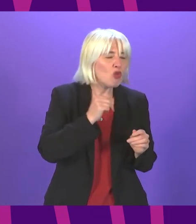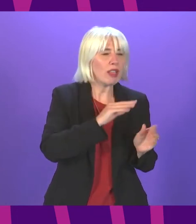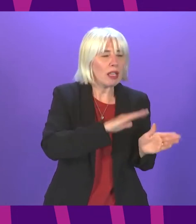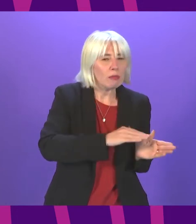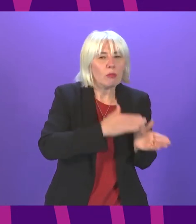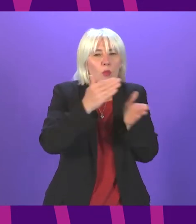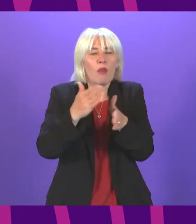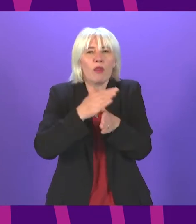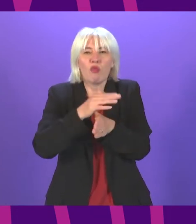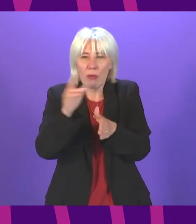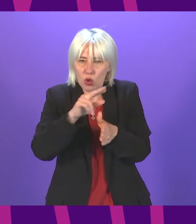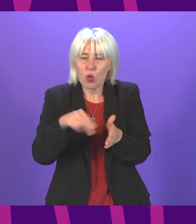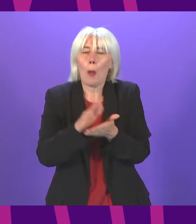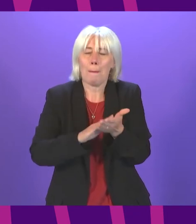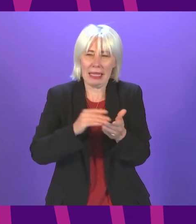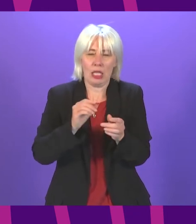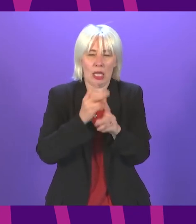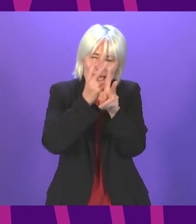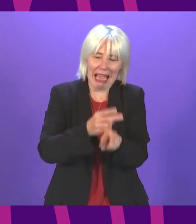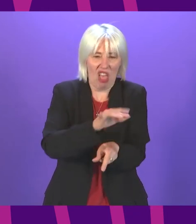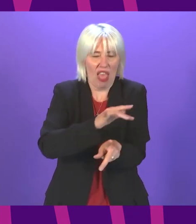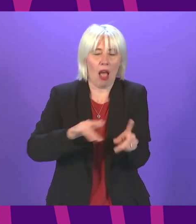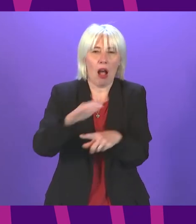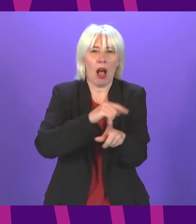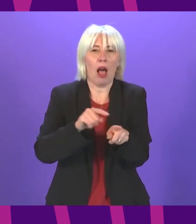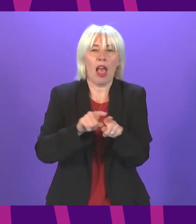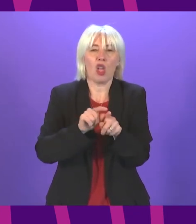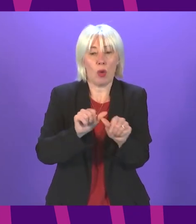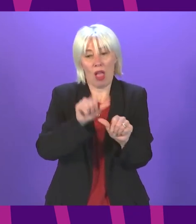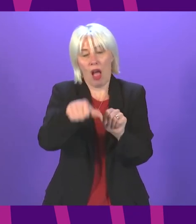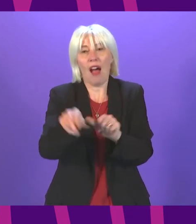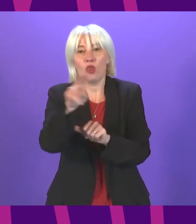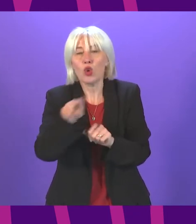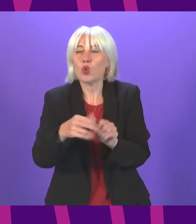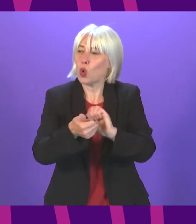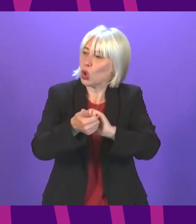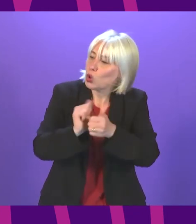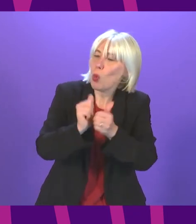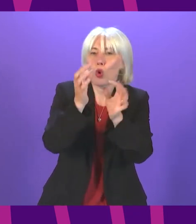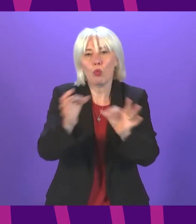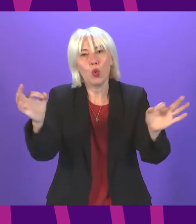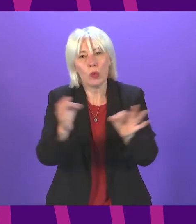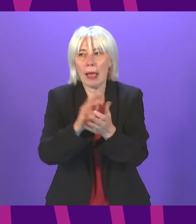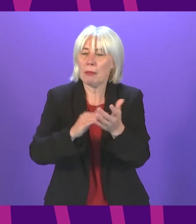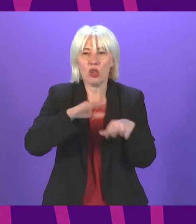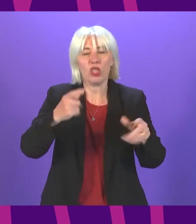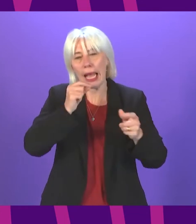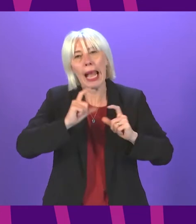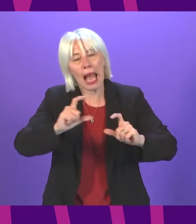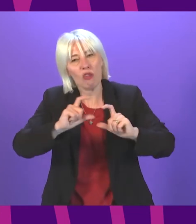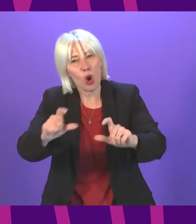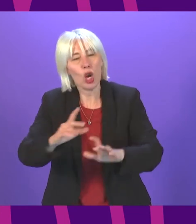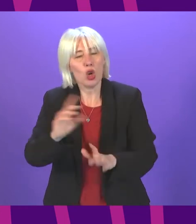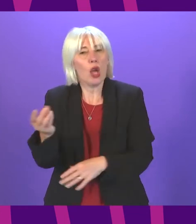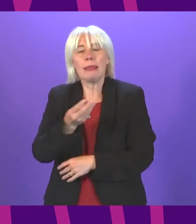into primary school. And that all children are able to benefit from extracurricular activities like sport and music lessons, not just those who have the